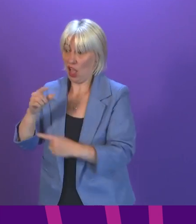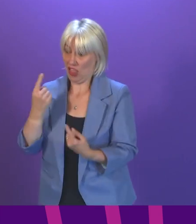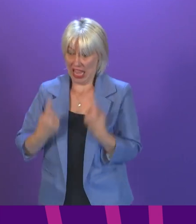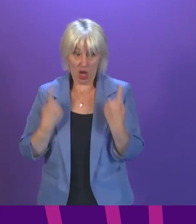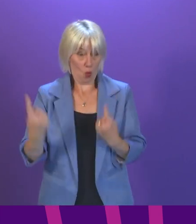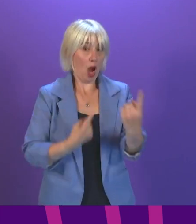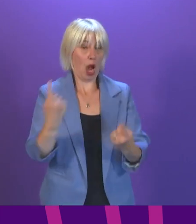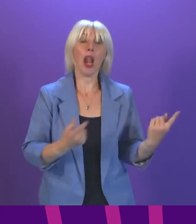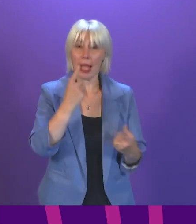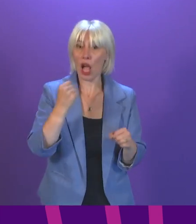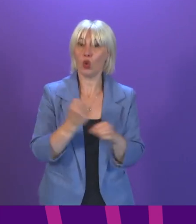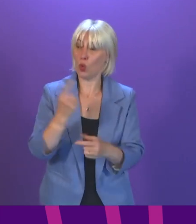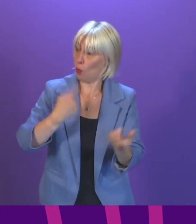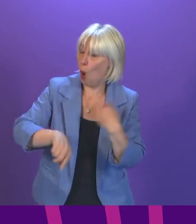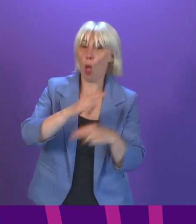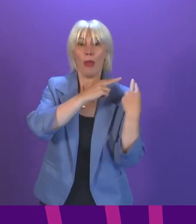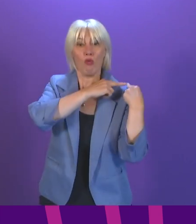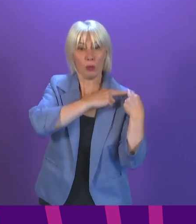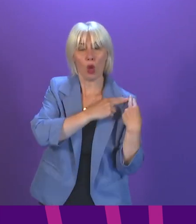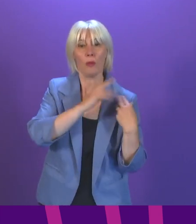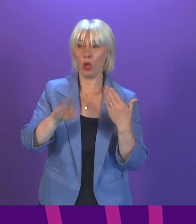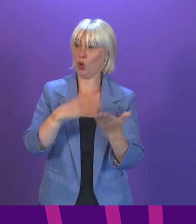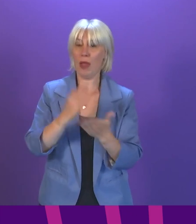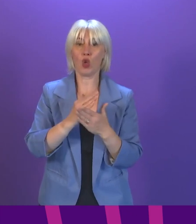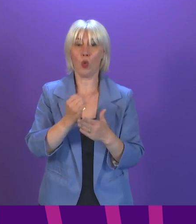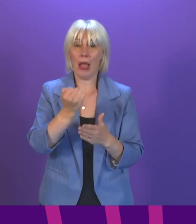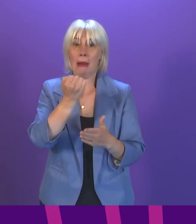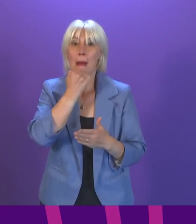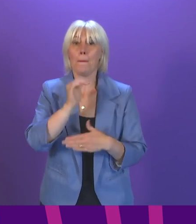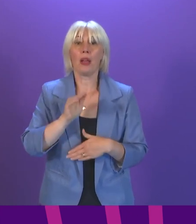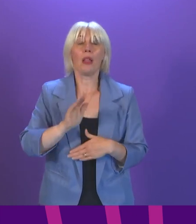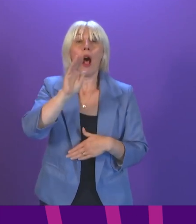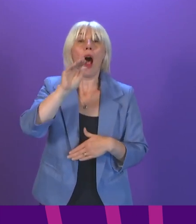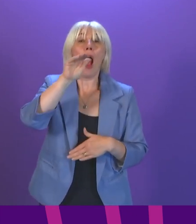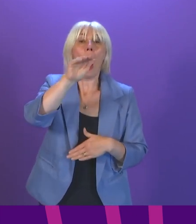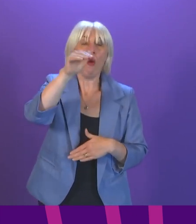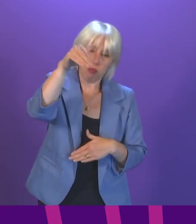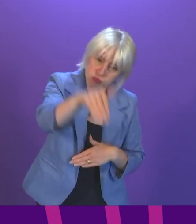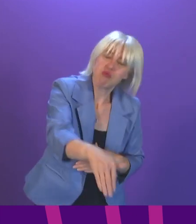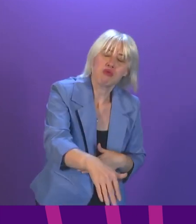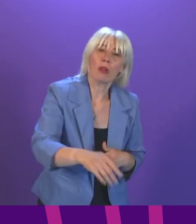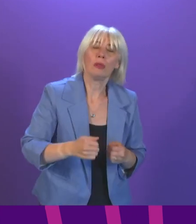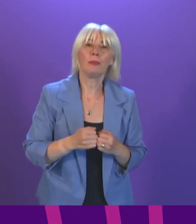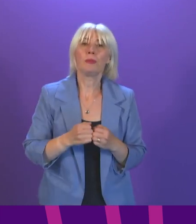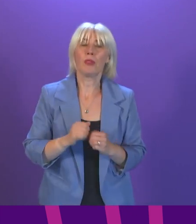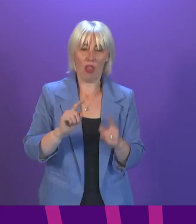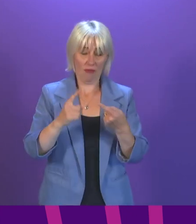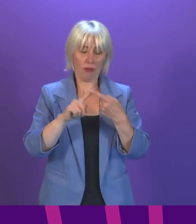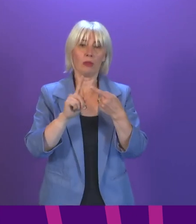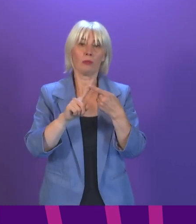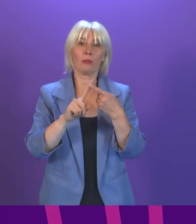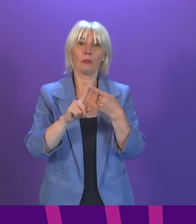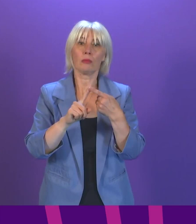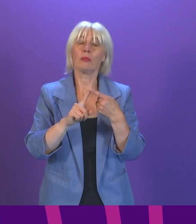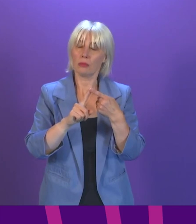do as we all play our part in getting cases back under control. The first of these, as I have